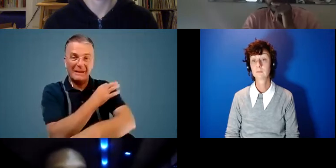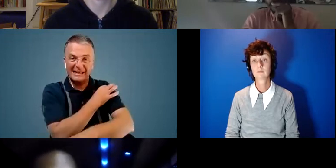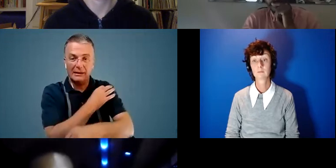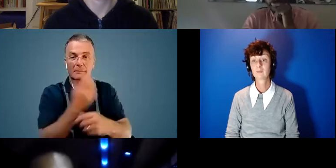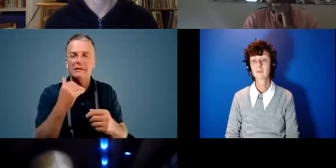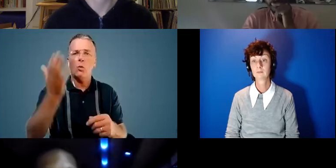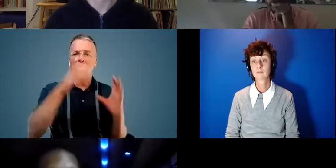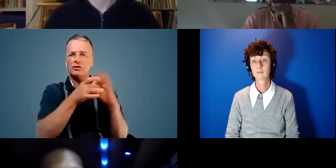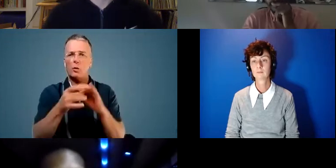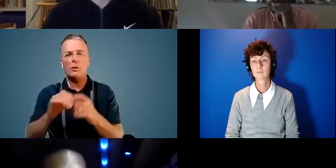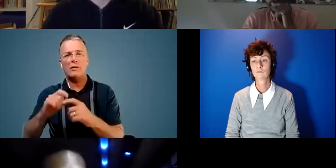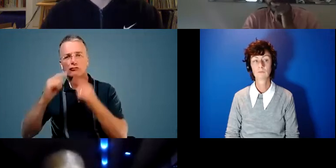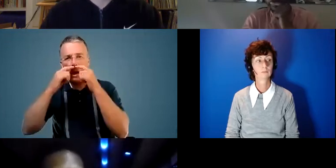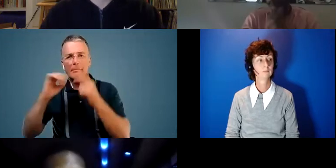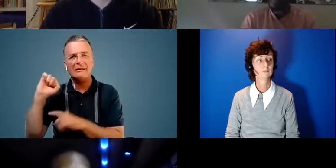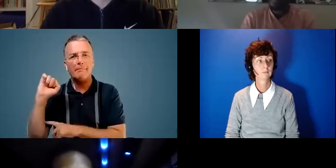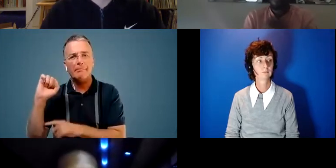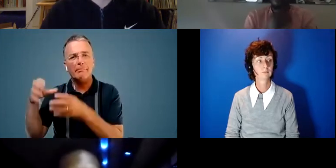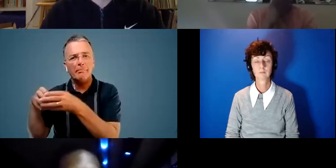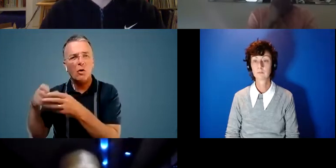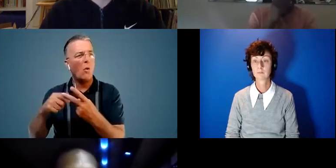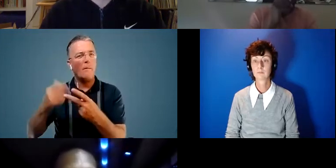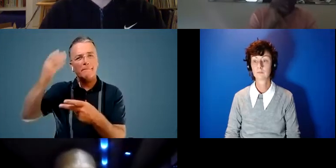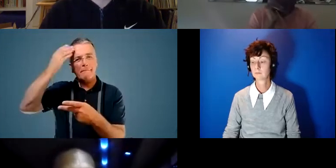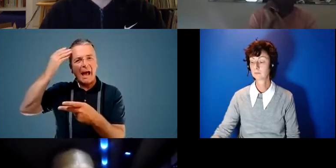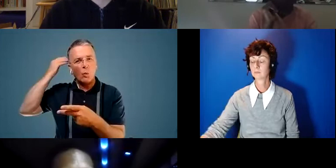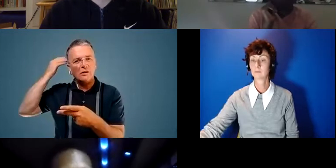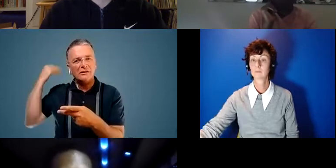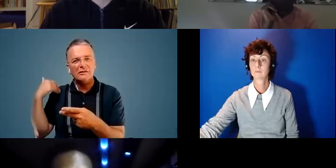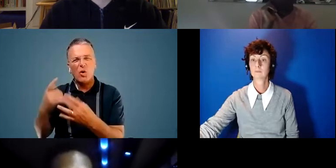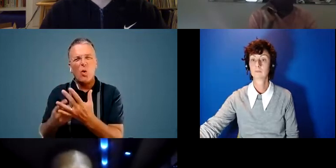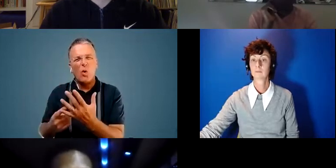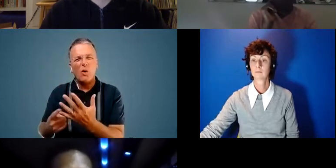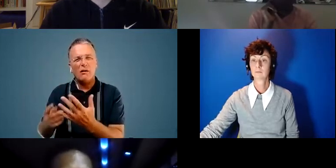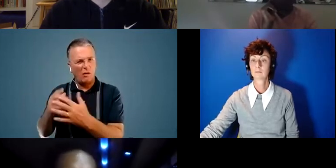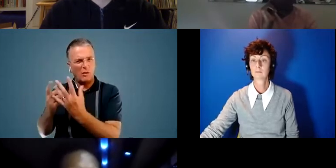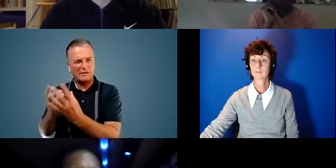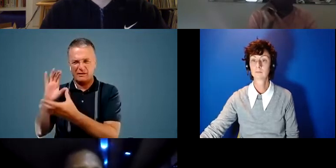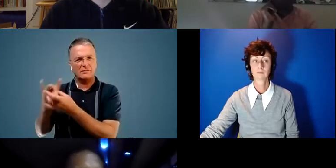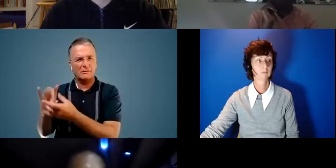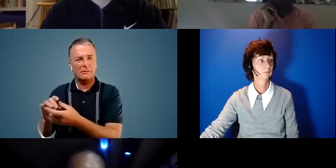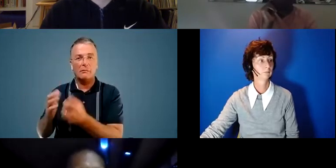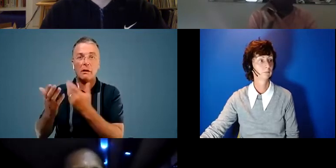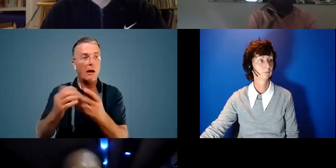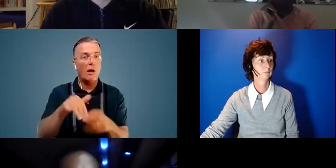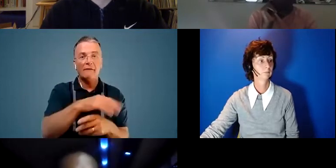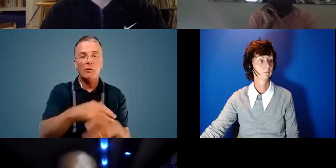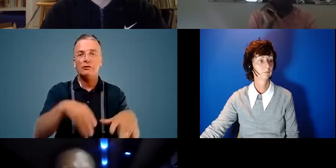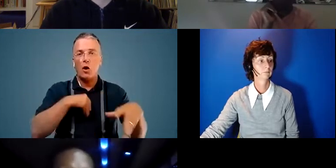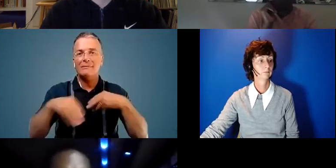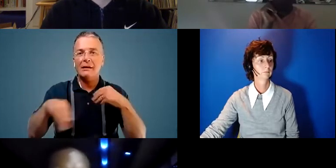with tribalism or being backwards or being kind of you know like all these kind of things as well but yet now everyone's adopting